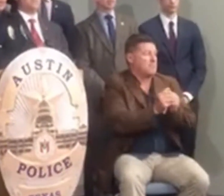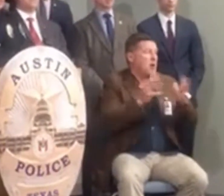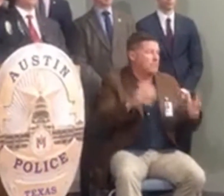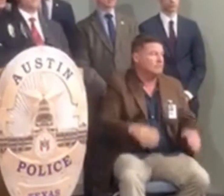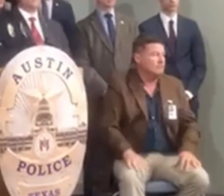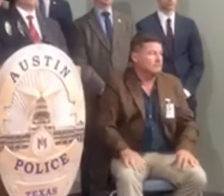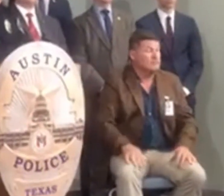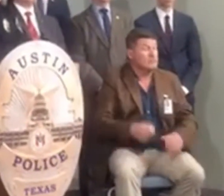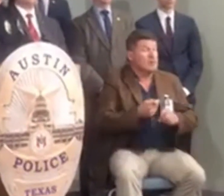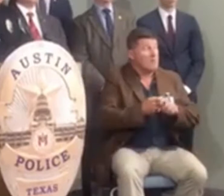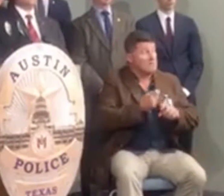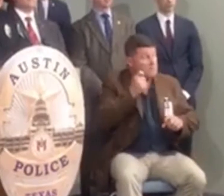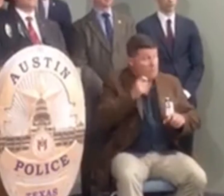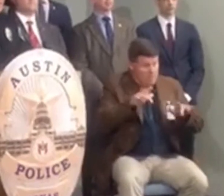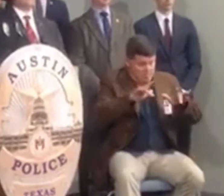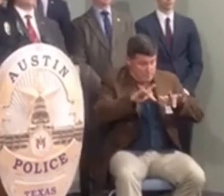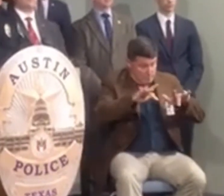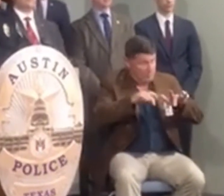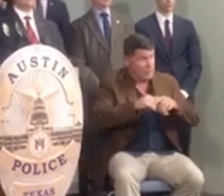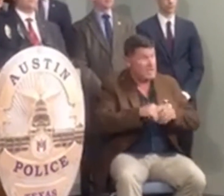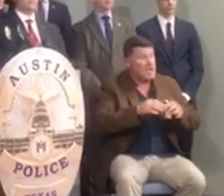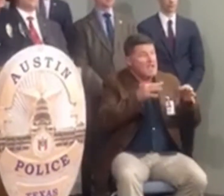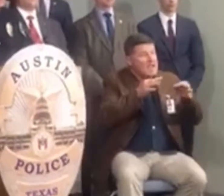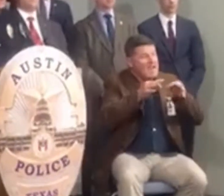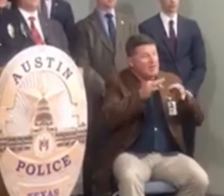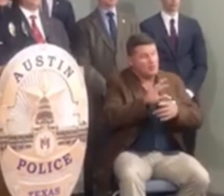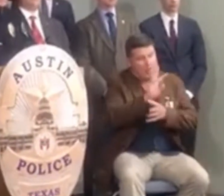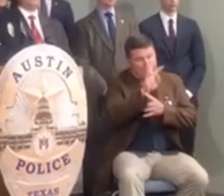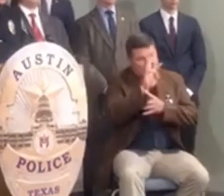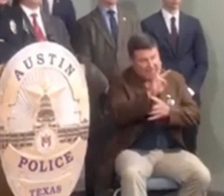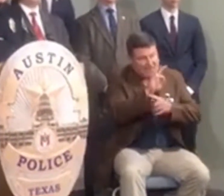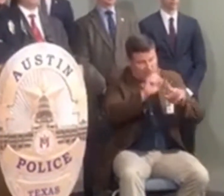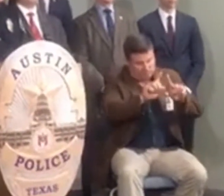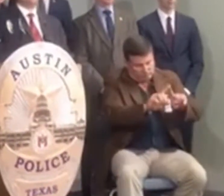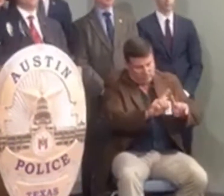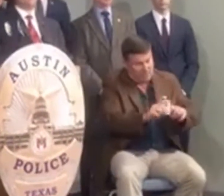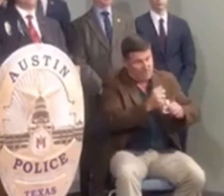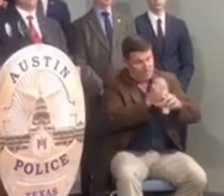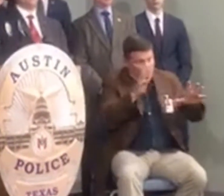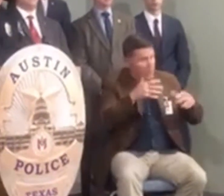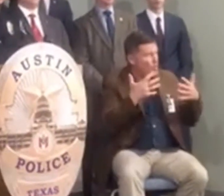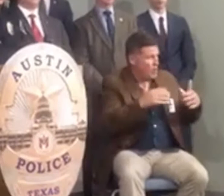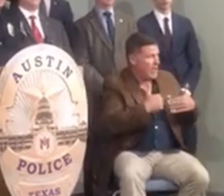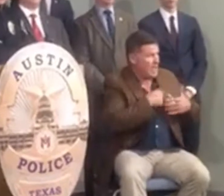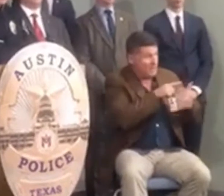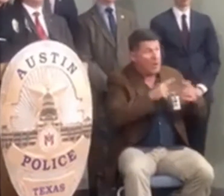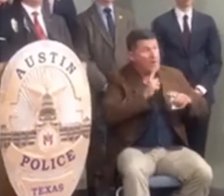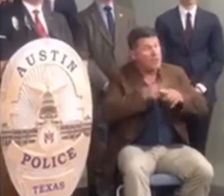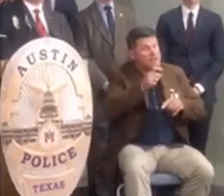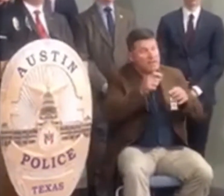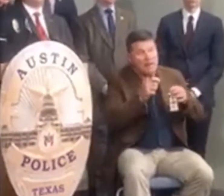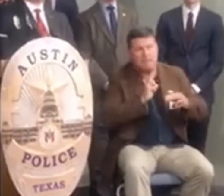he described the six devices and we have recovered those six devices. He also described the seventh device